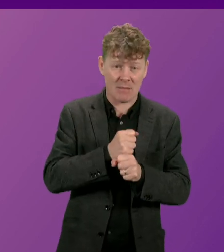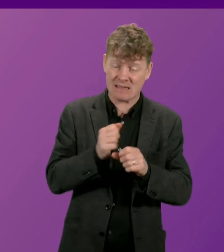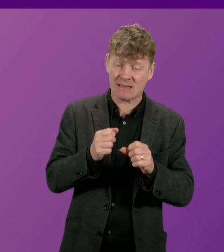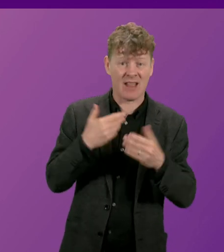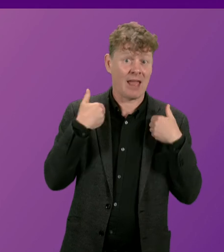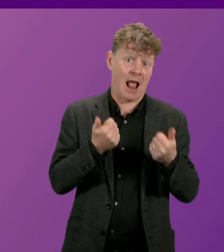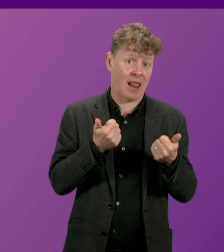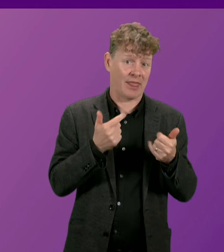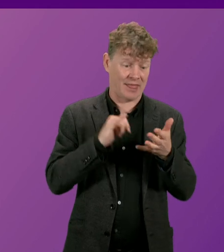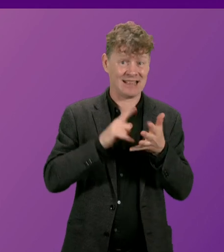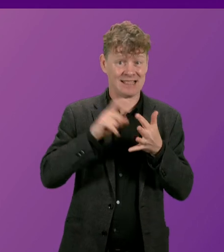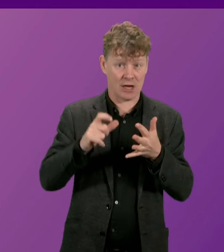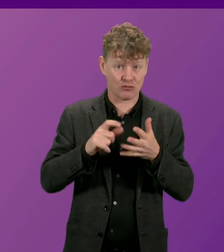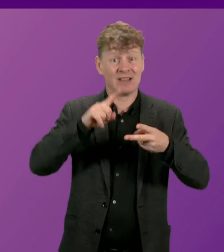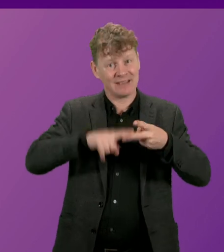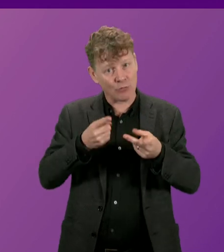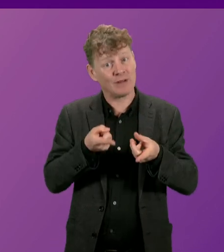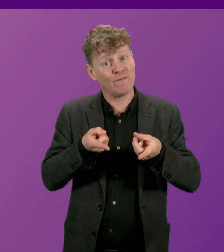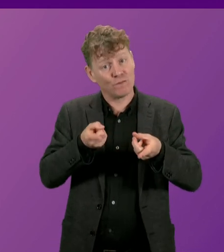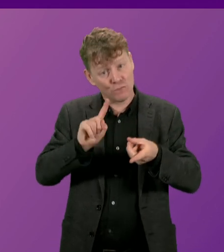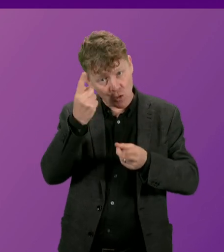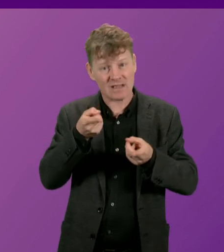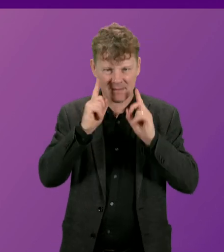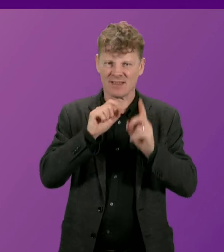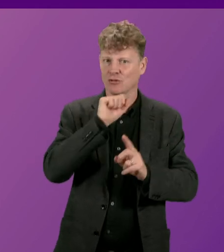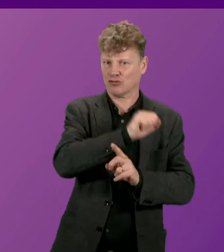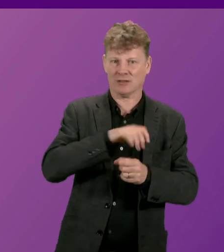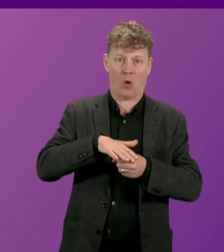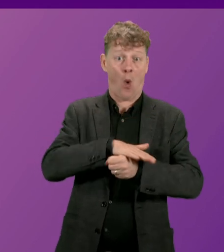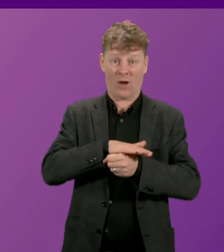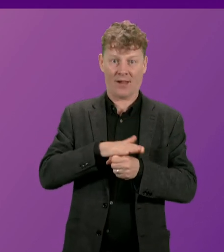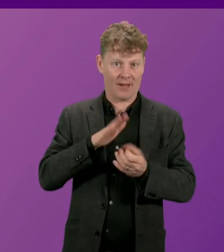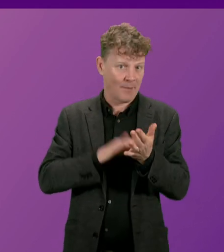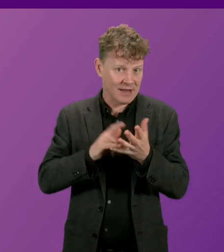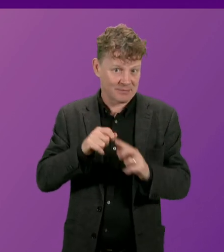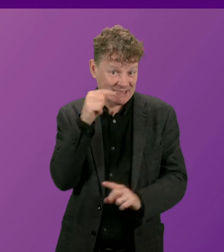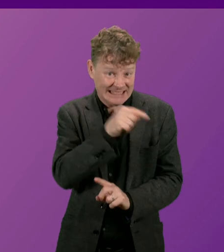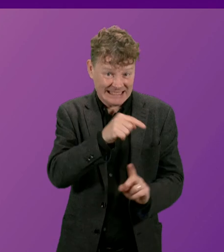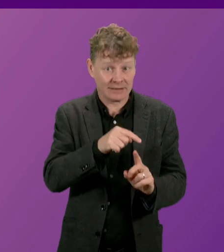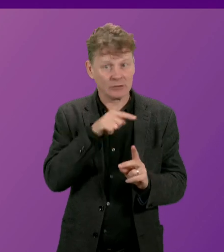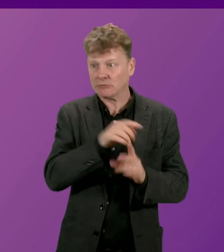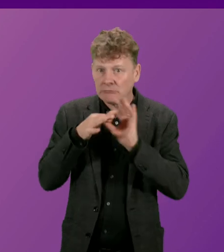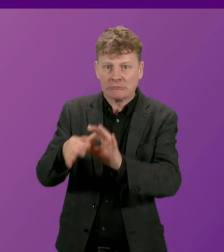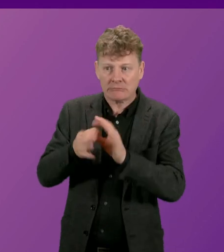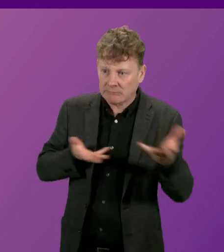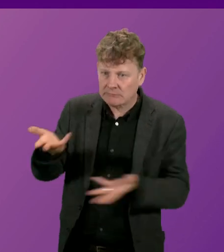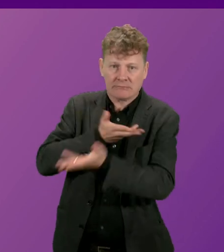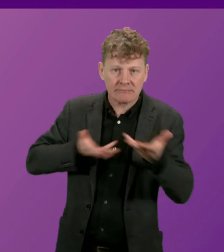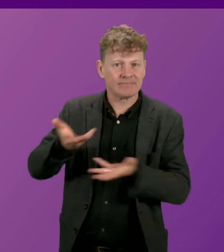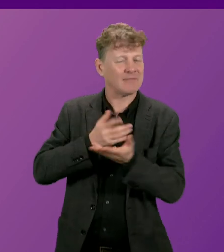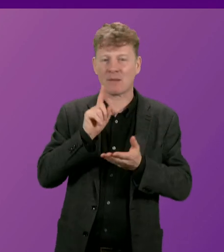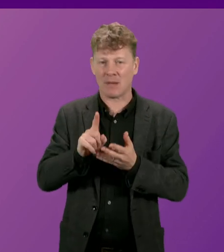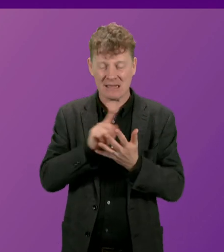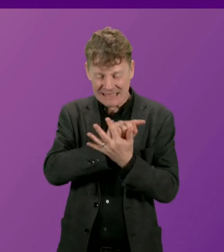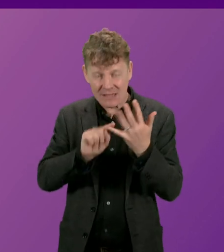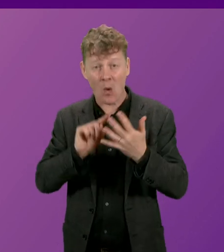Secretary and the Deputy First Minister in her local representative capacity, have been engaged in these discussions, but all